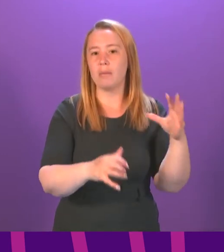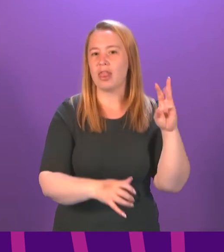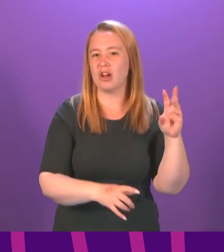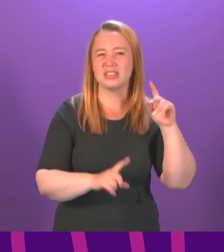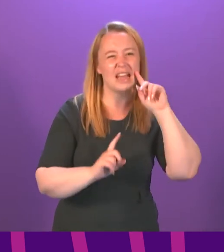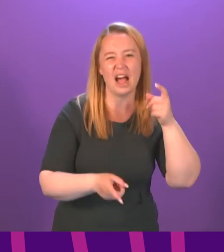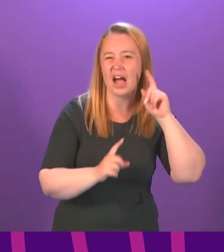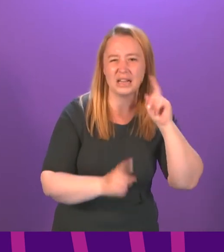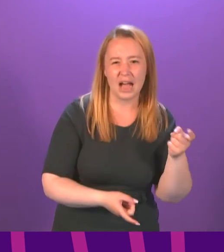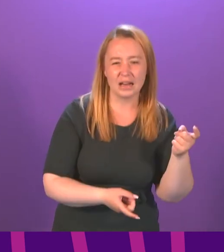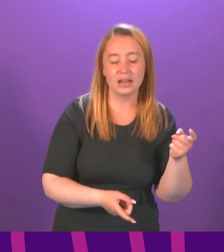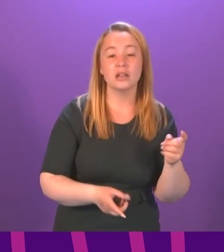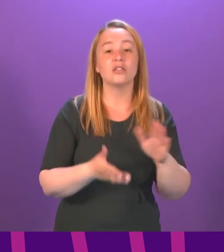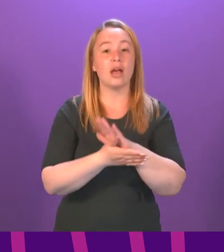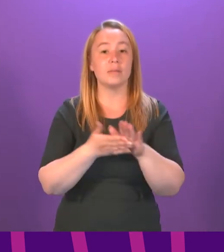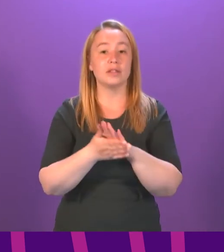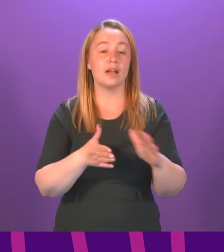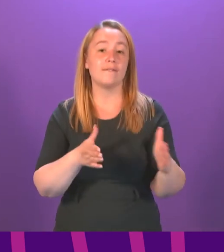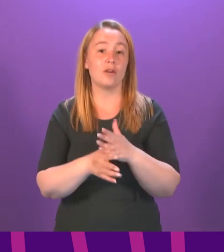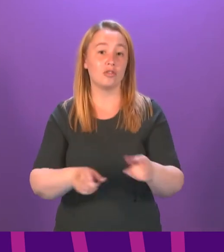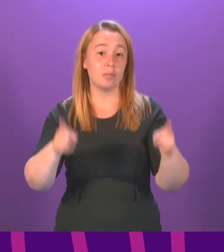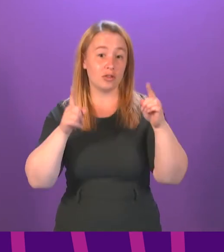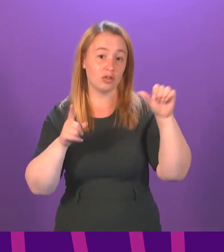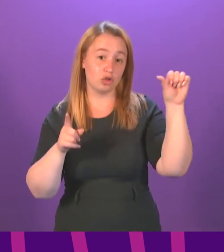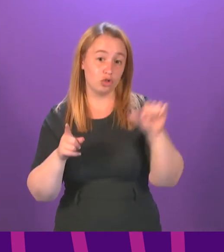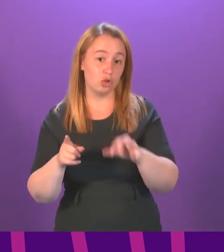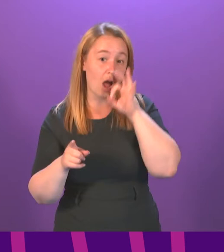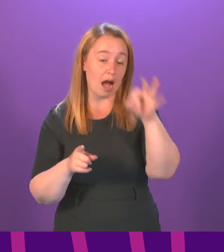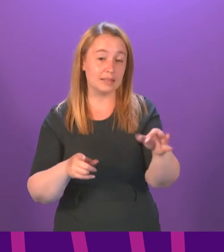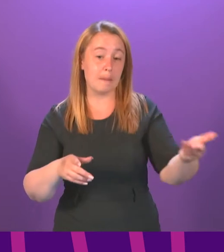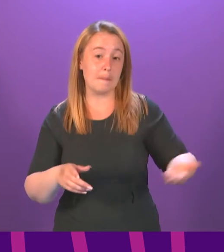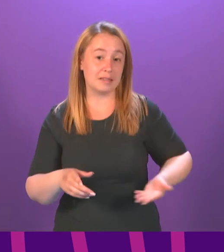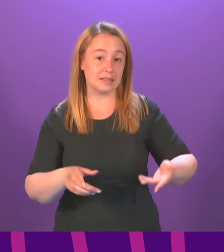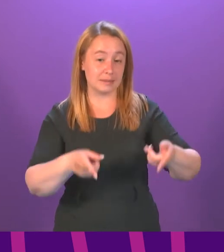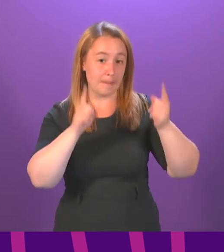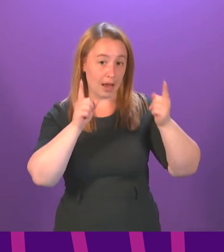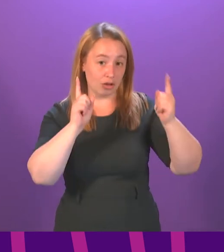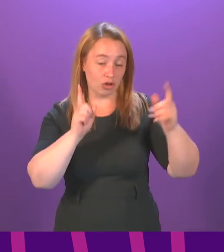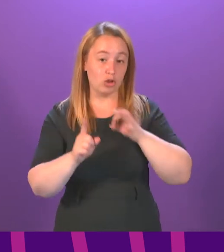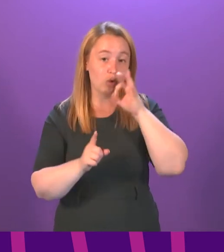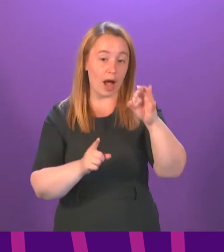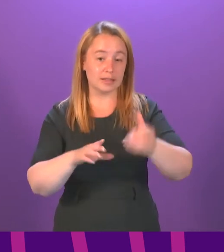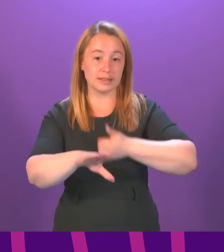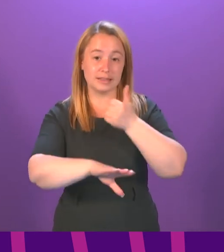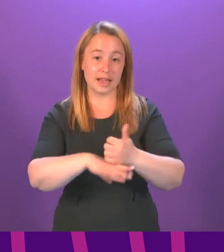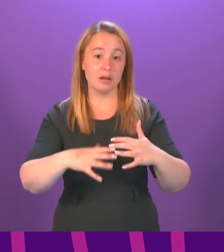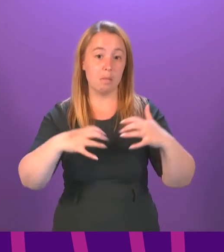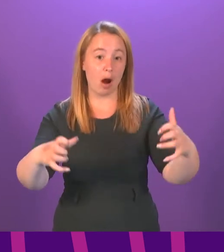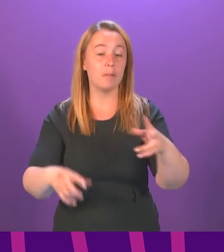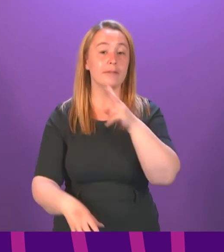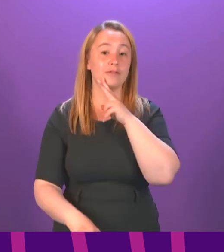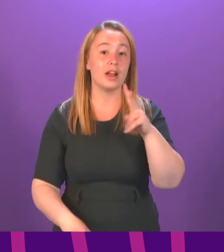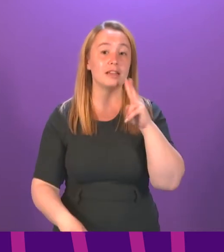it would be in order for the first minister to ask her party's business manager to seek a sitting of parliament last Friday.